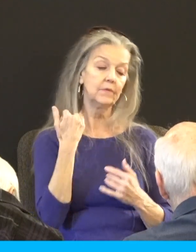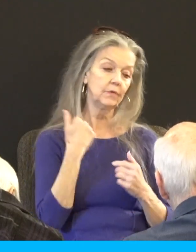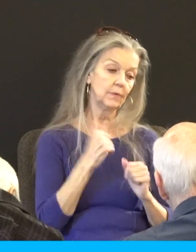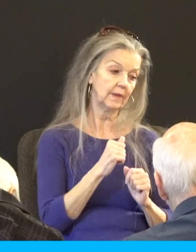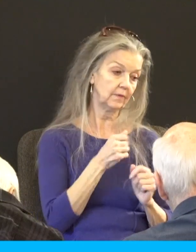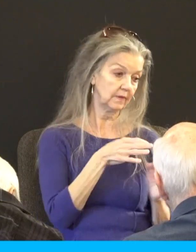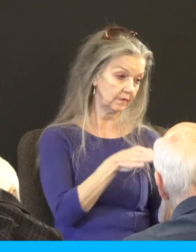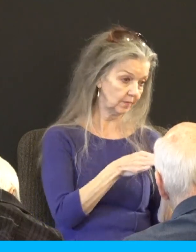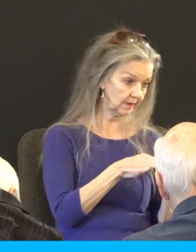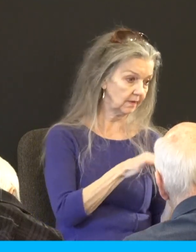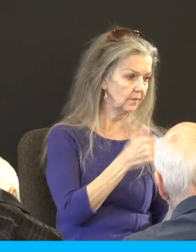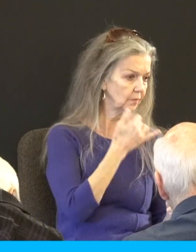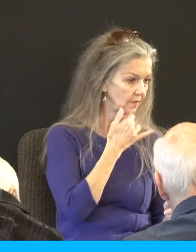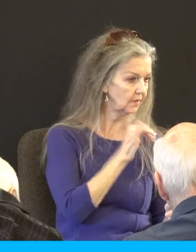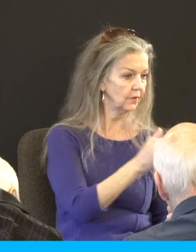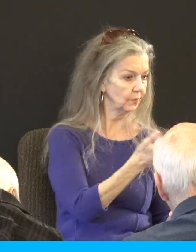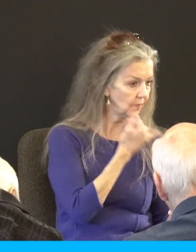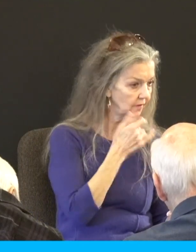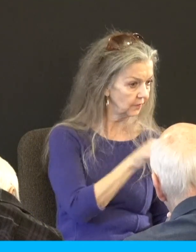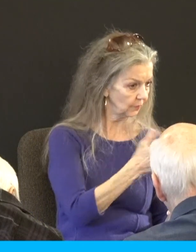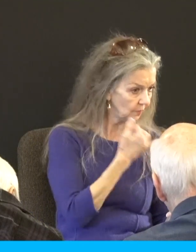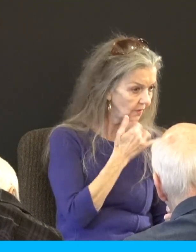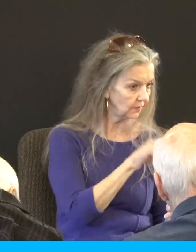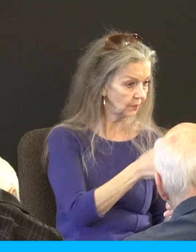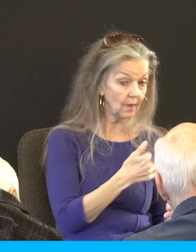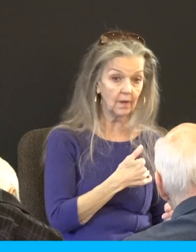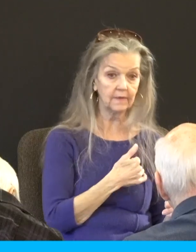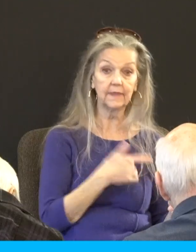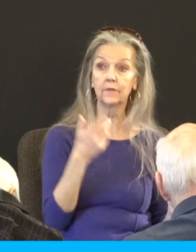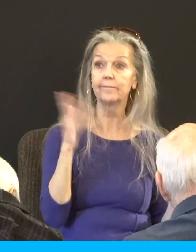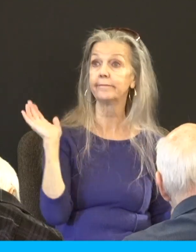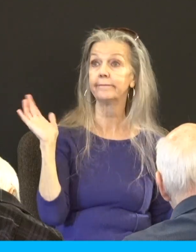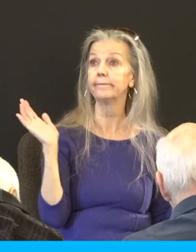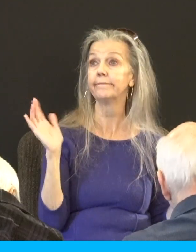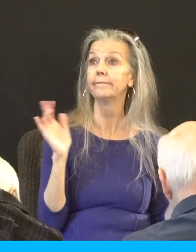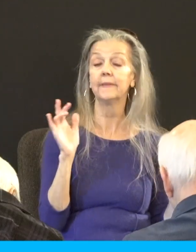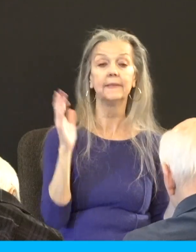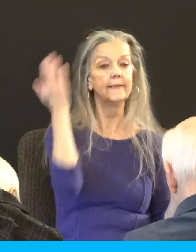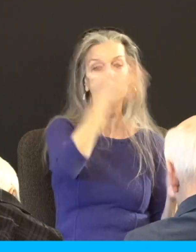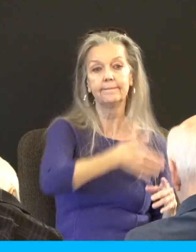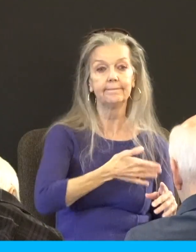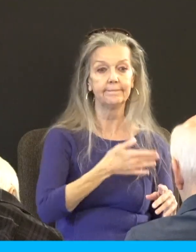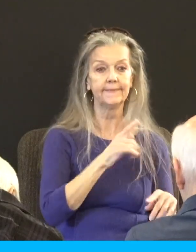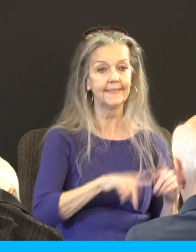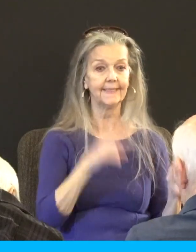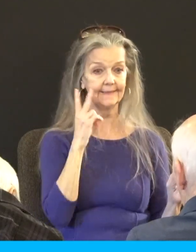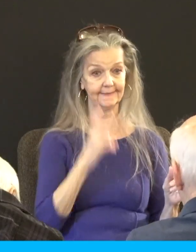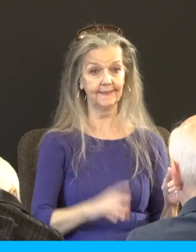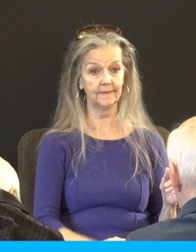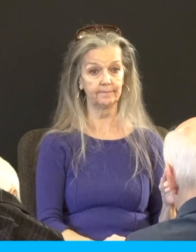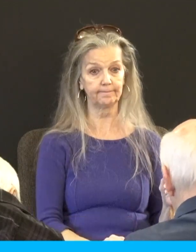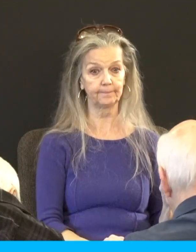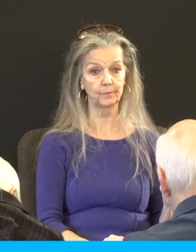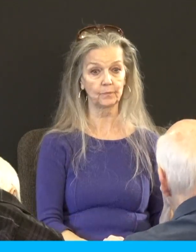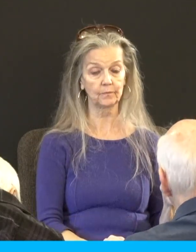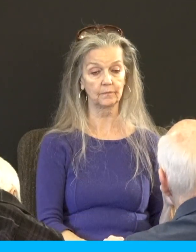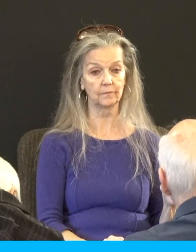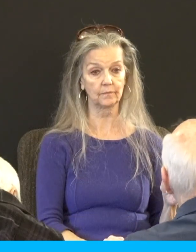I've done that I've had times where people caught up in affairs or other things try to share with them and they're like not listening and they'll say